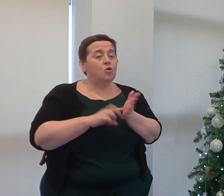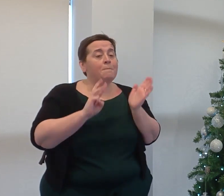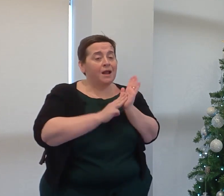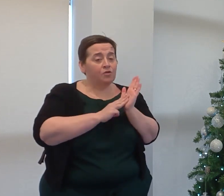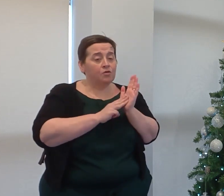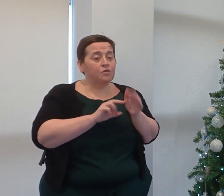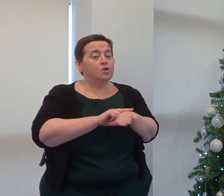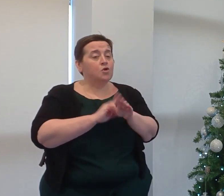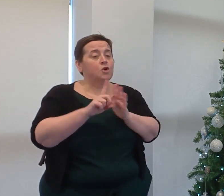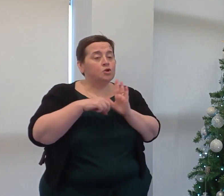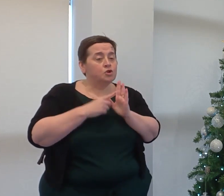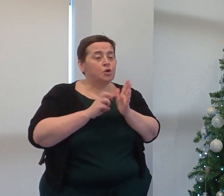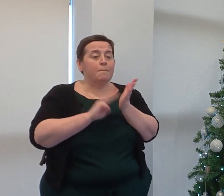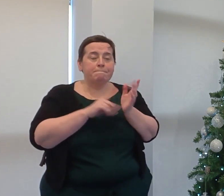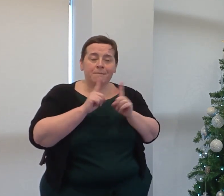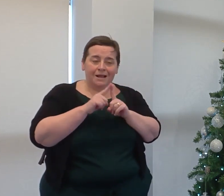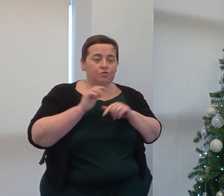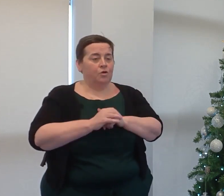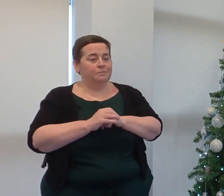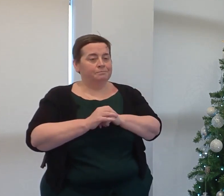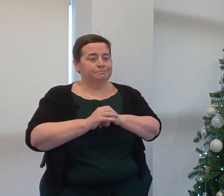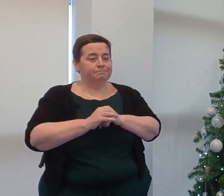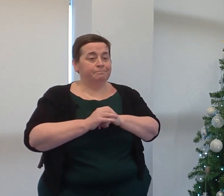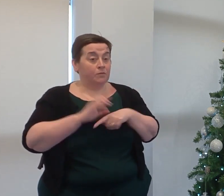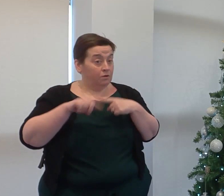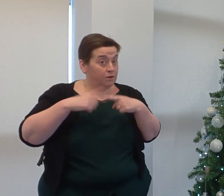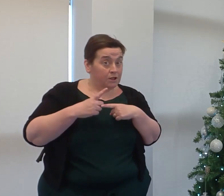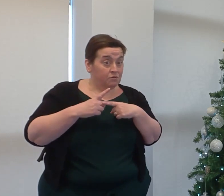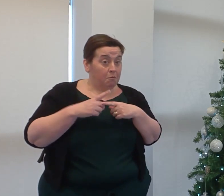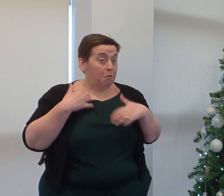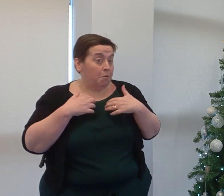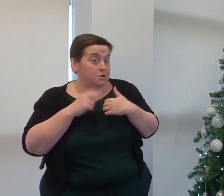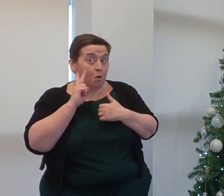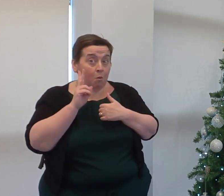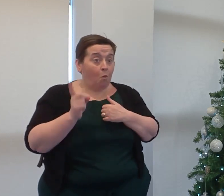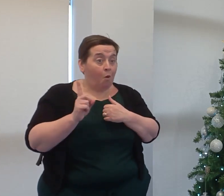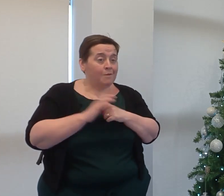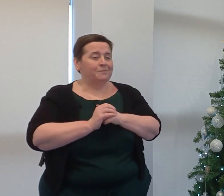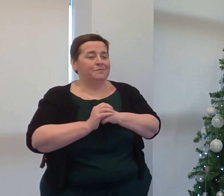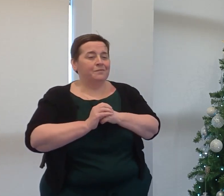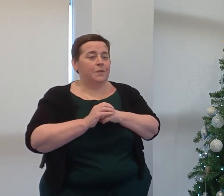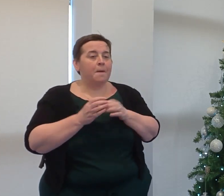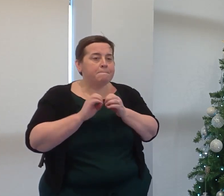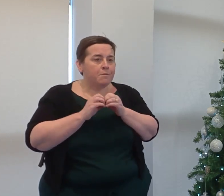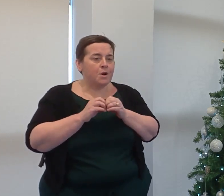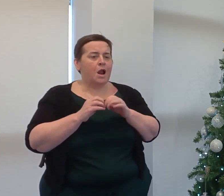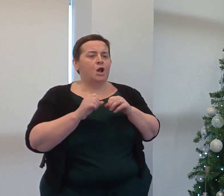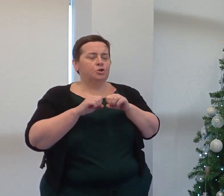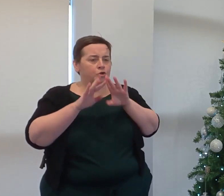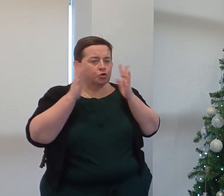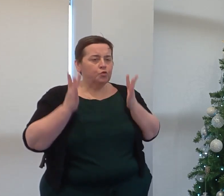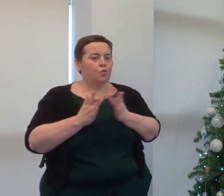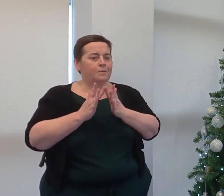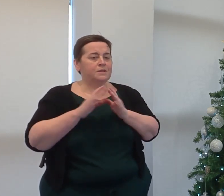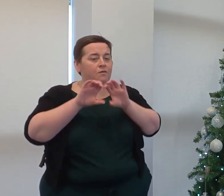Mycroft and Dr. McElroy. And for next year, we can look forward to working to create a brand new website for the